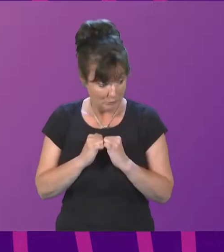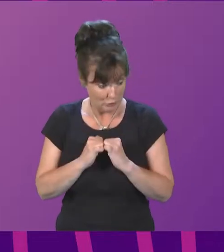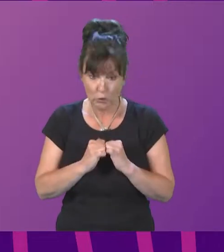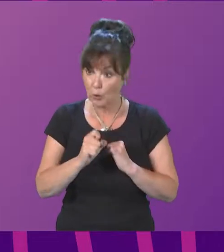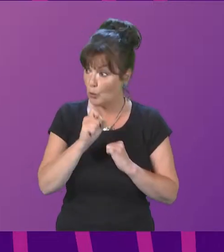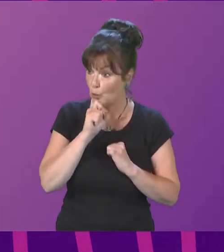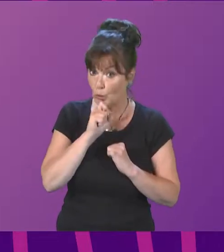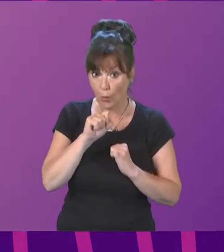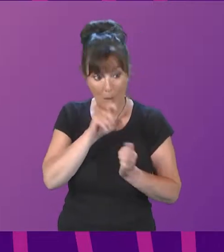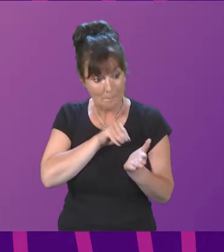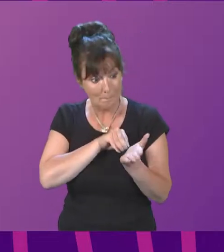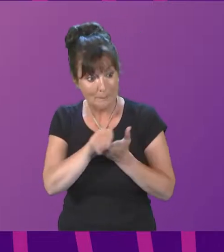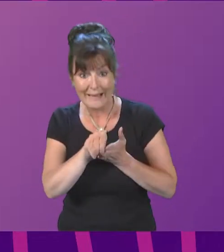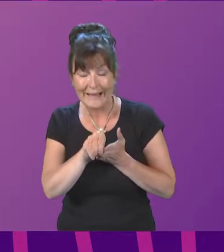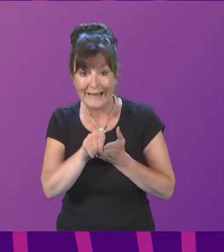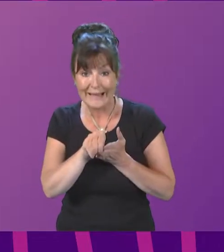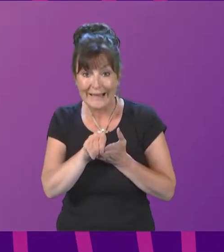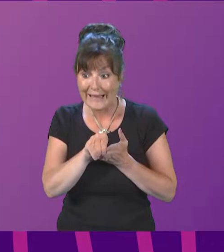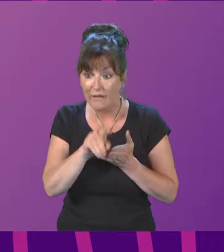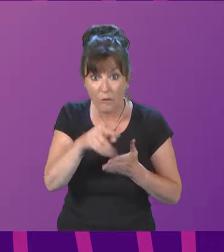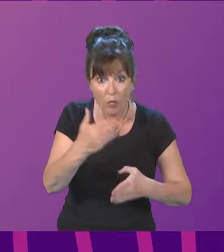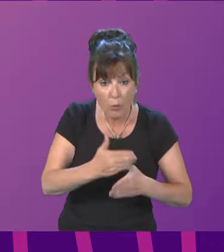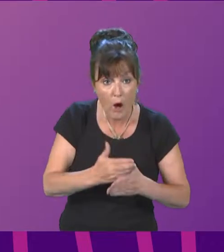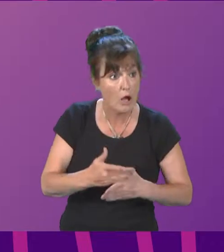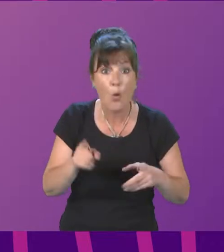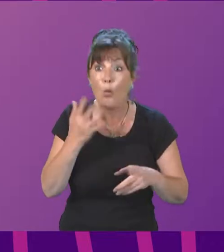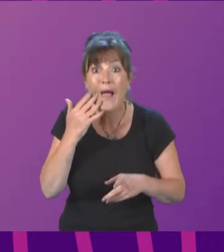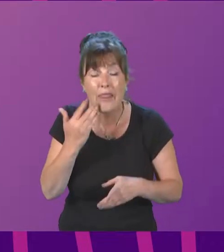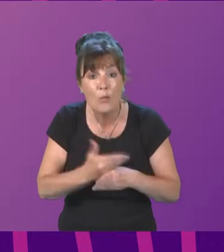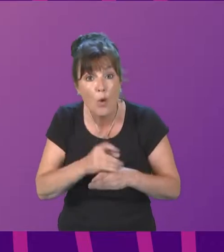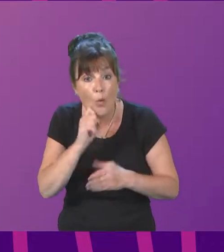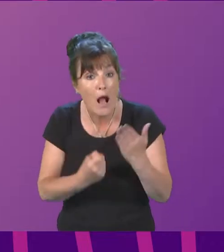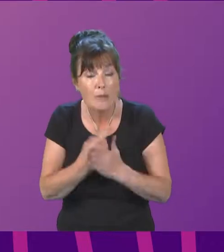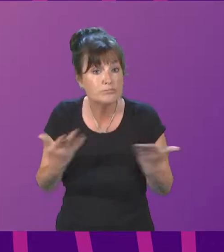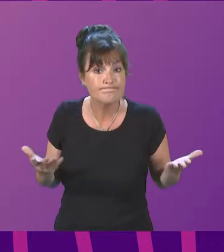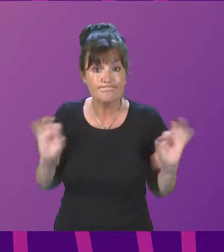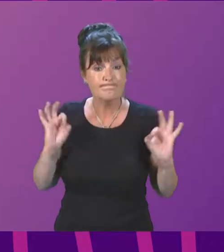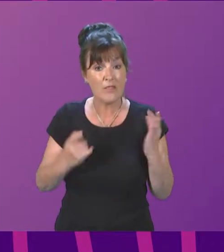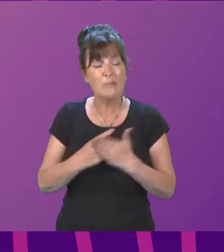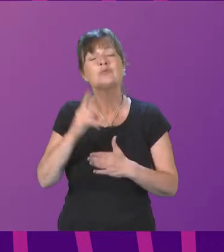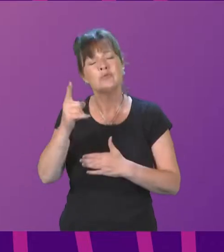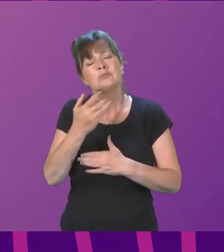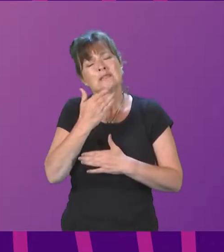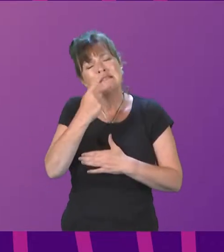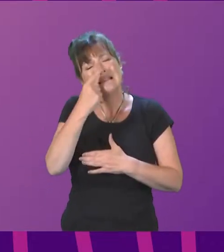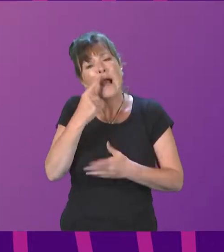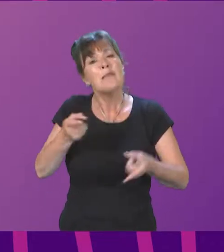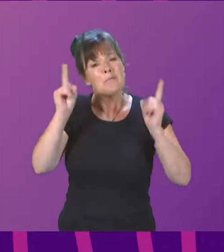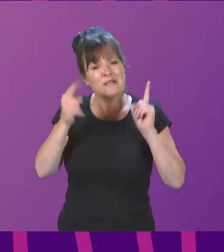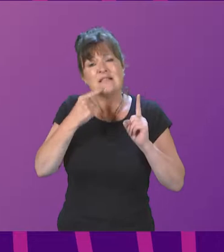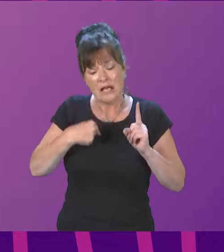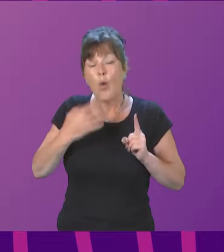who is going to pay for what and when the work will be done. So can the Minister say today when